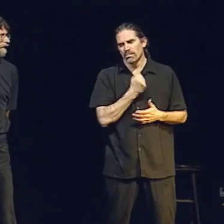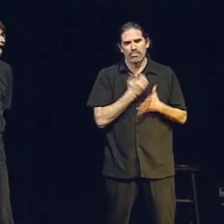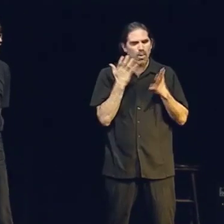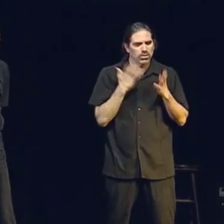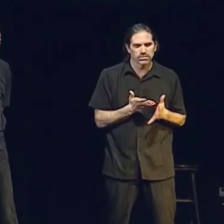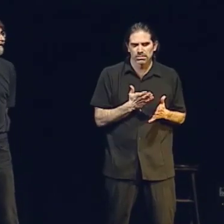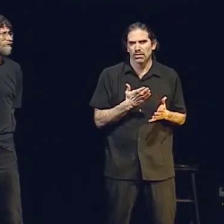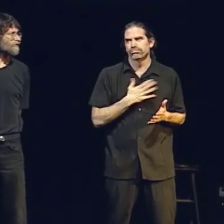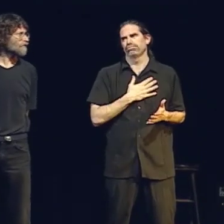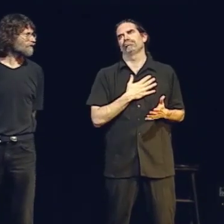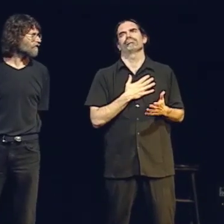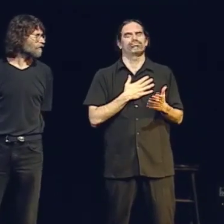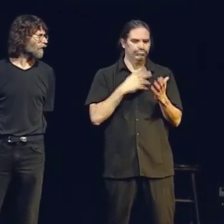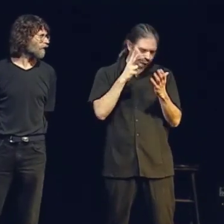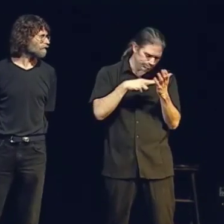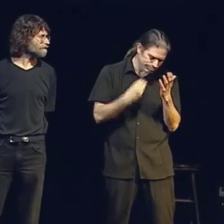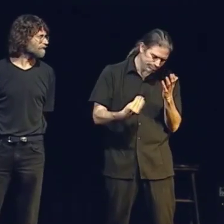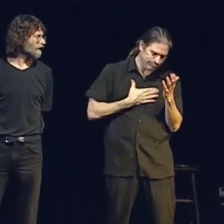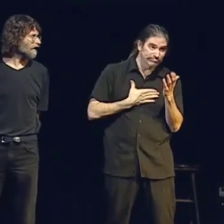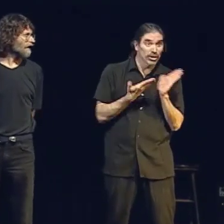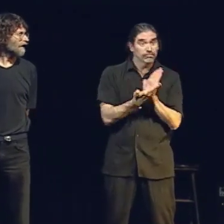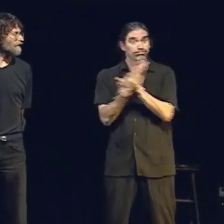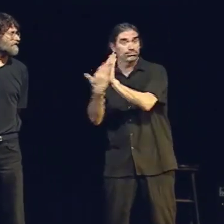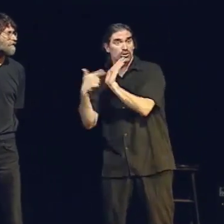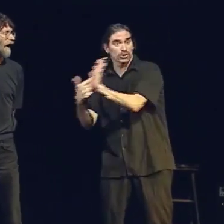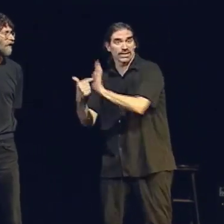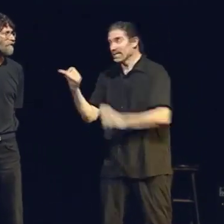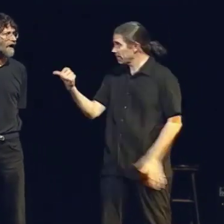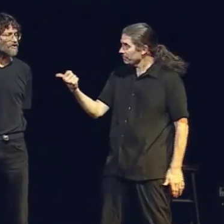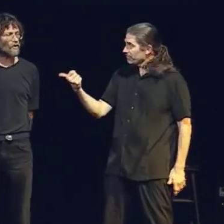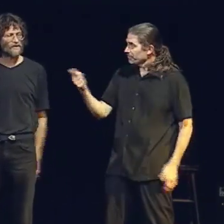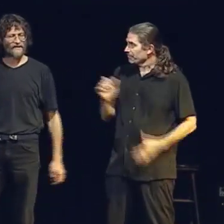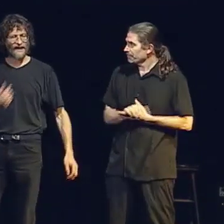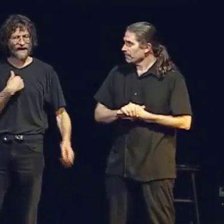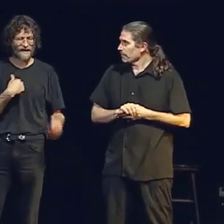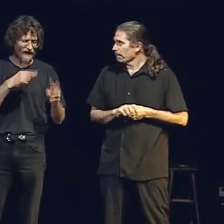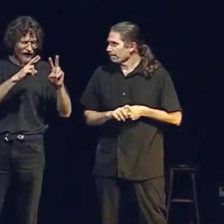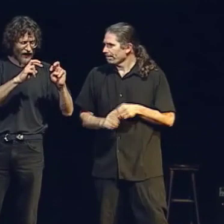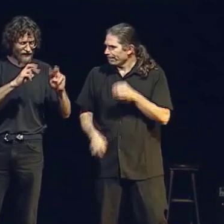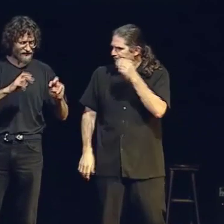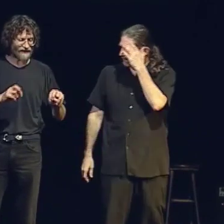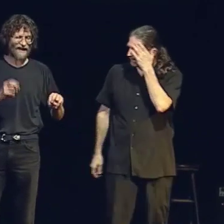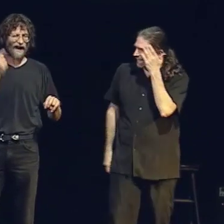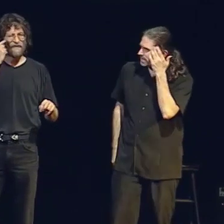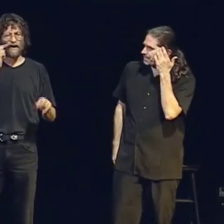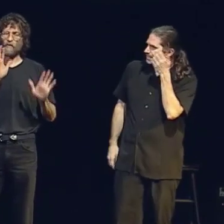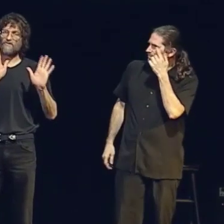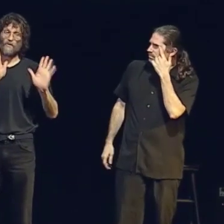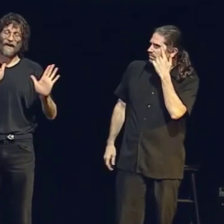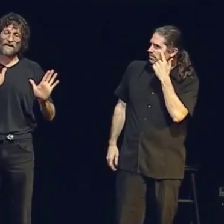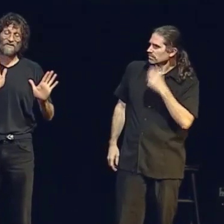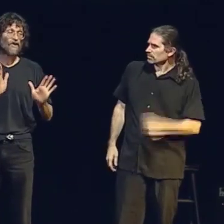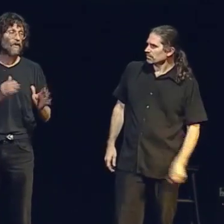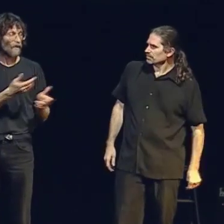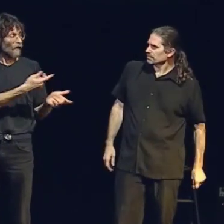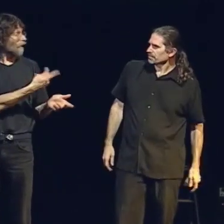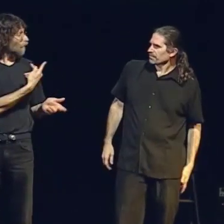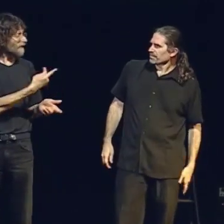It's a really beautiful poem. It inspired me. I showed it to Kenny. I checked it out. I thought it was great, so we